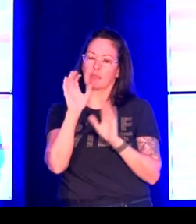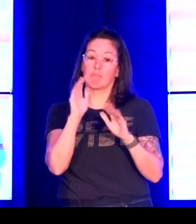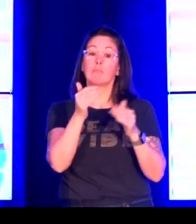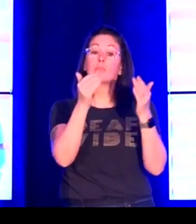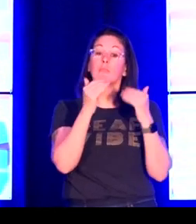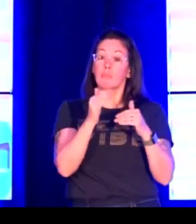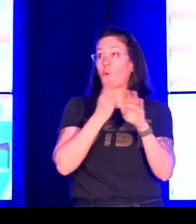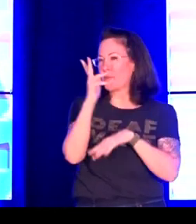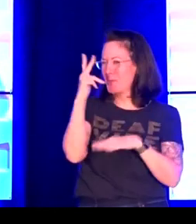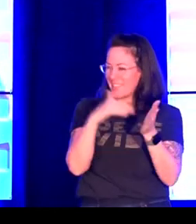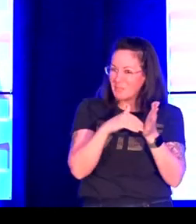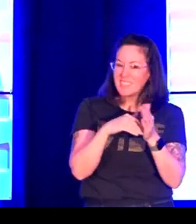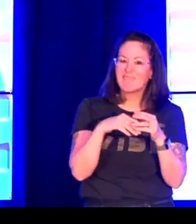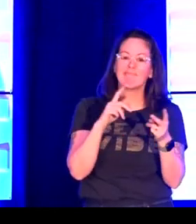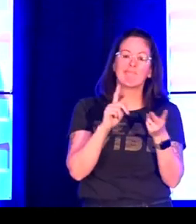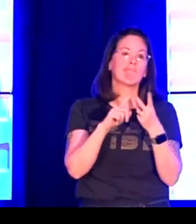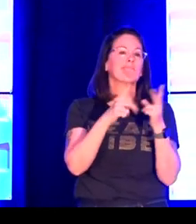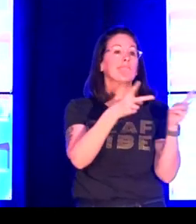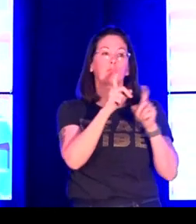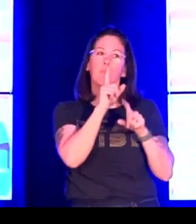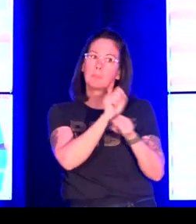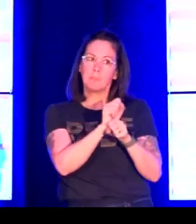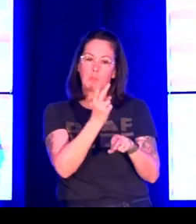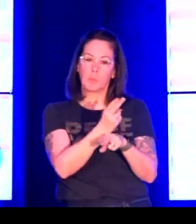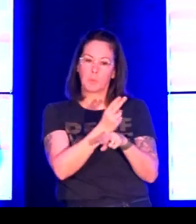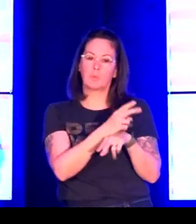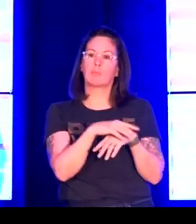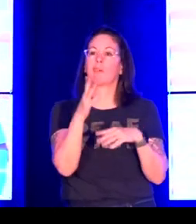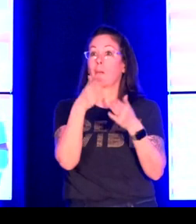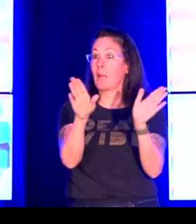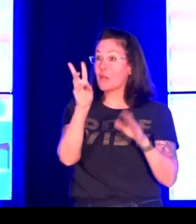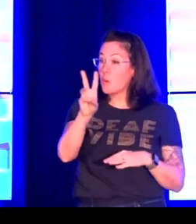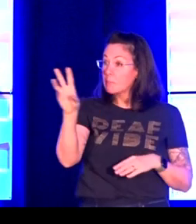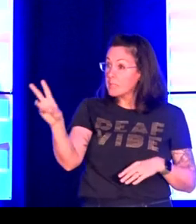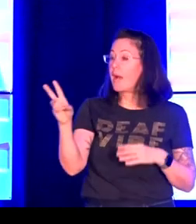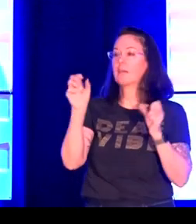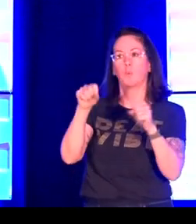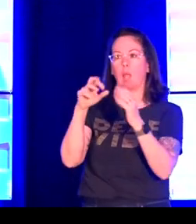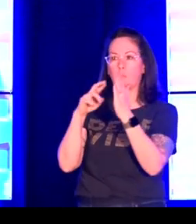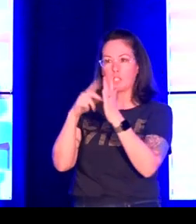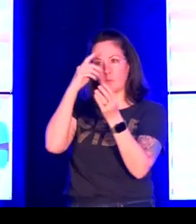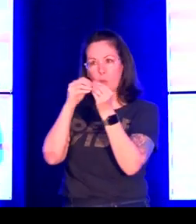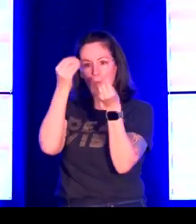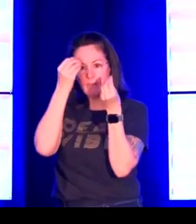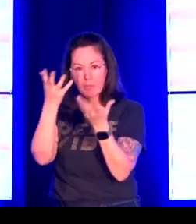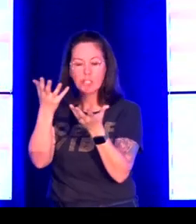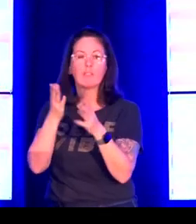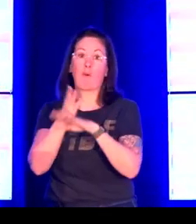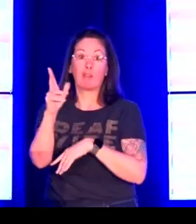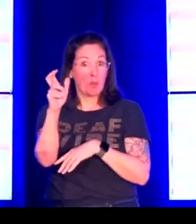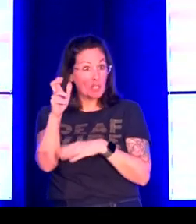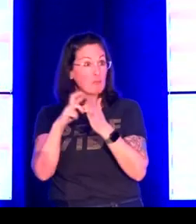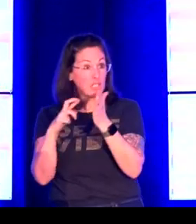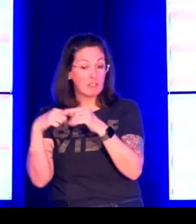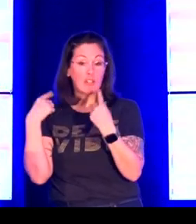and they are tagged with an ID gloss label as well as individual excuse me additional information